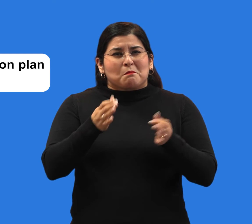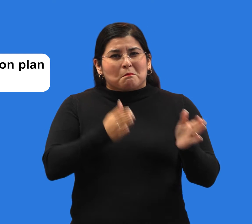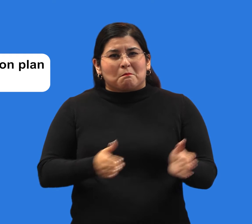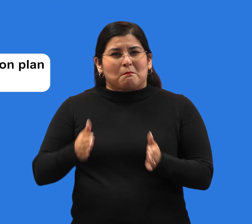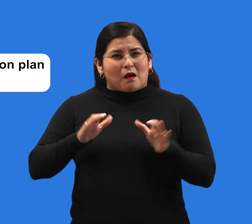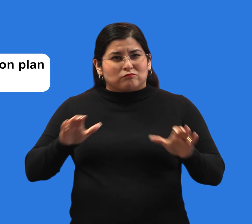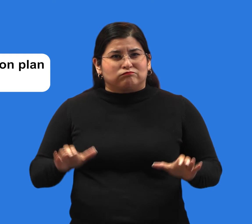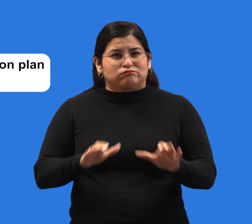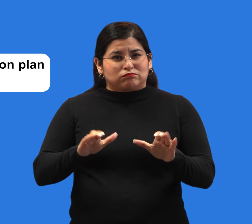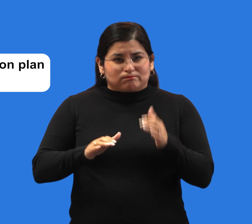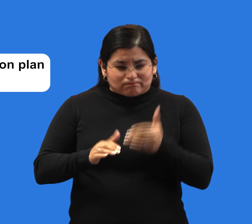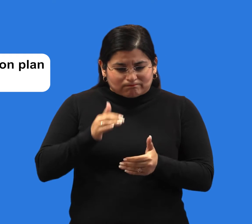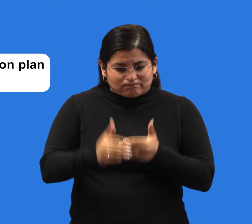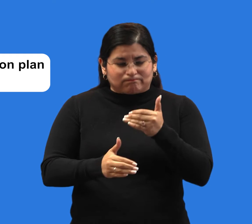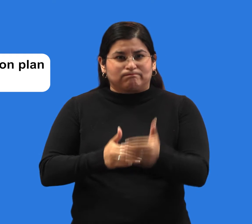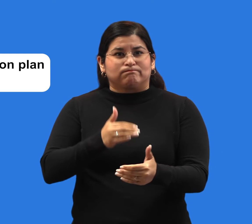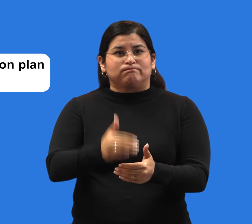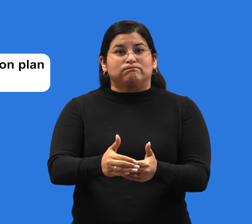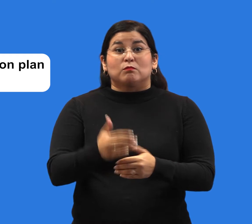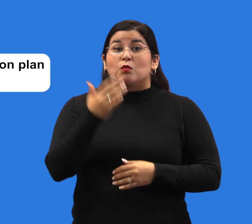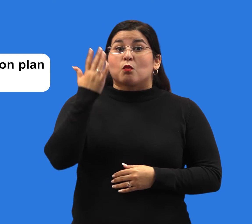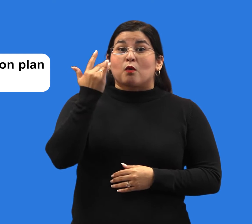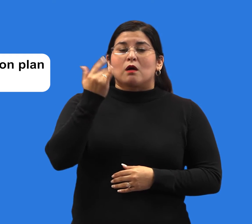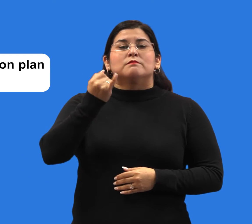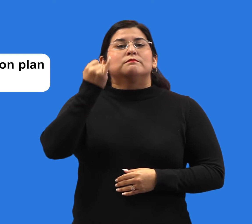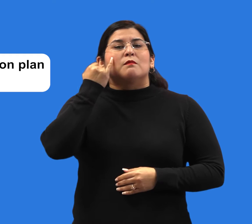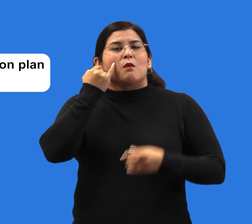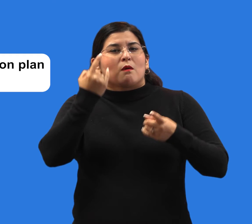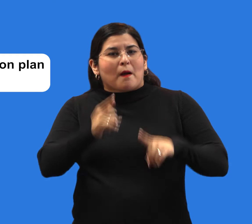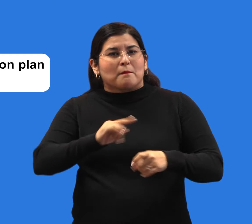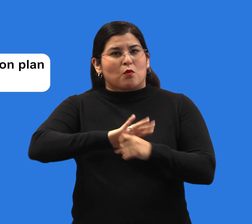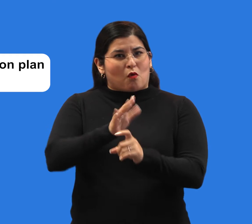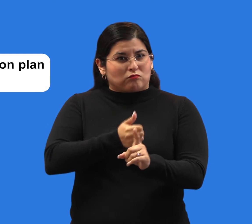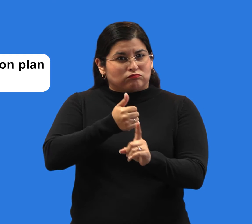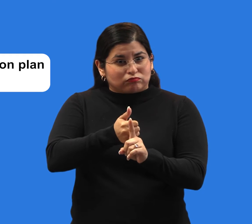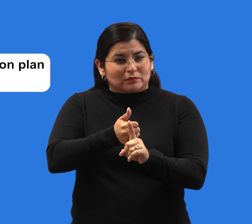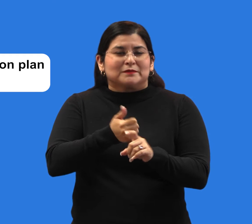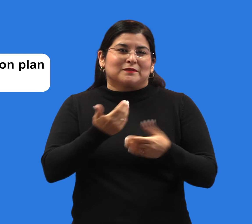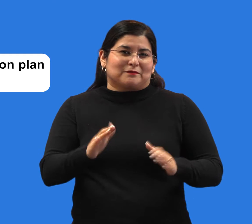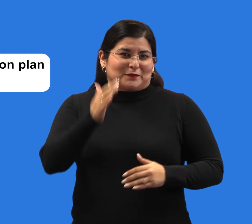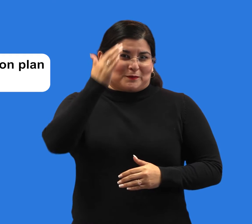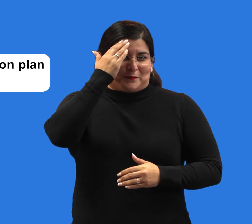action plan. To get started, download a blank action plan at